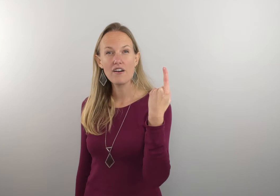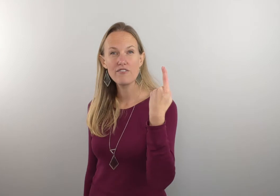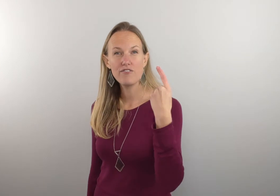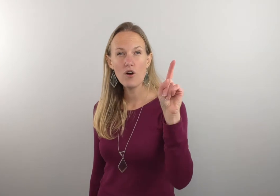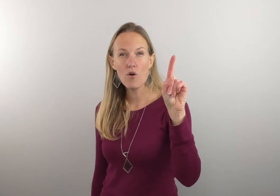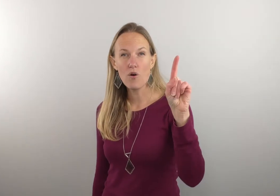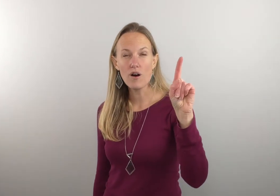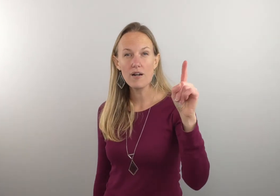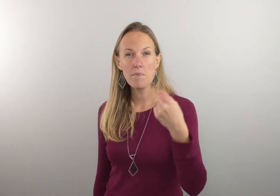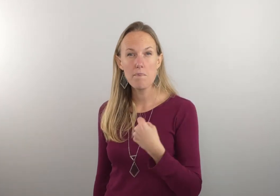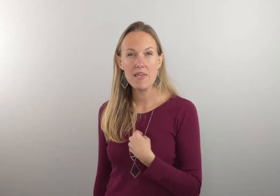for me